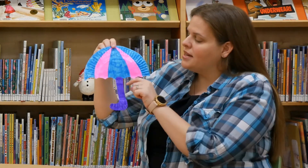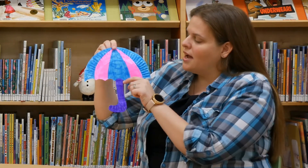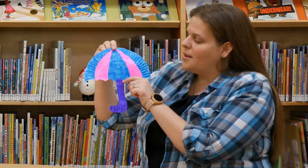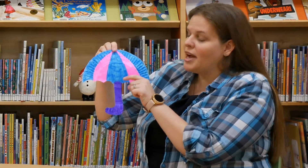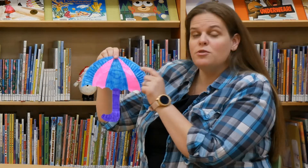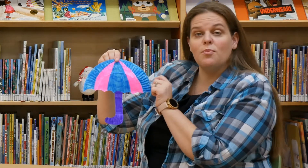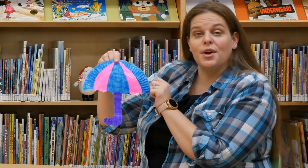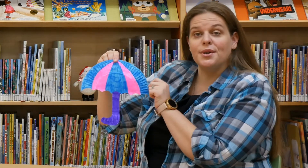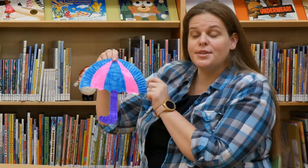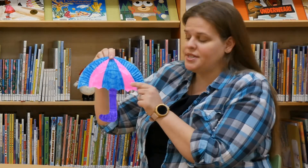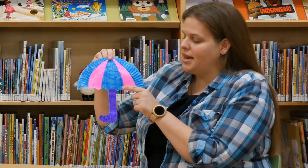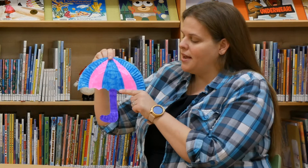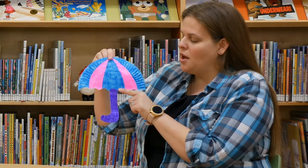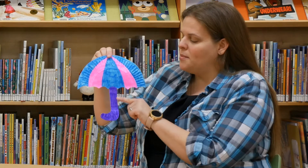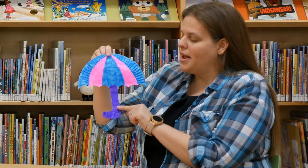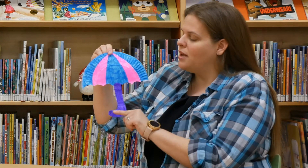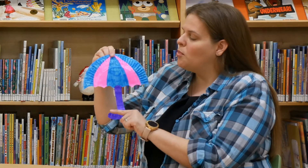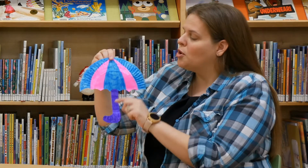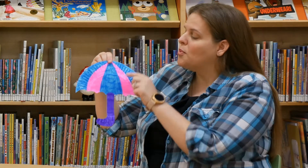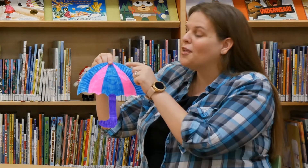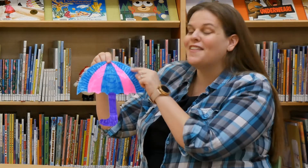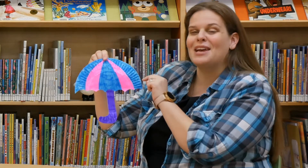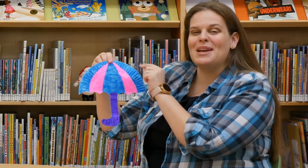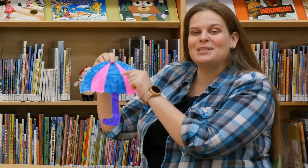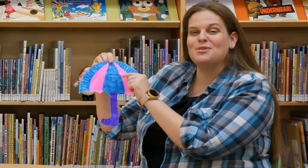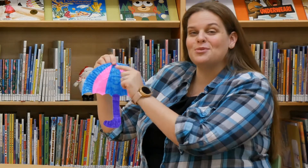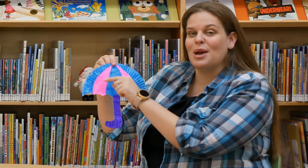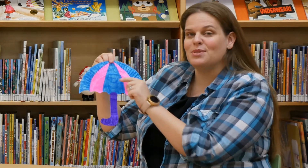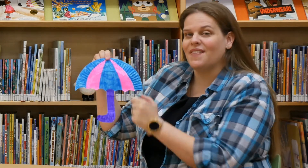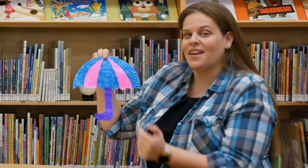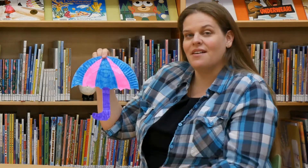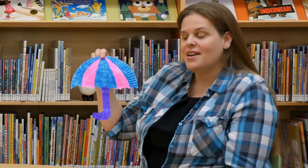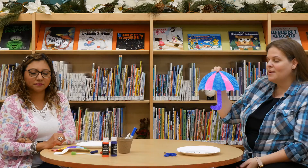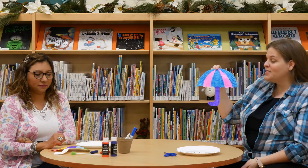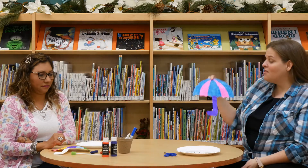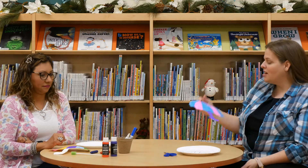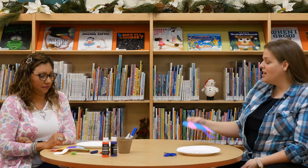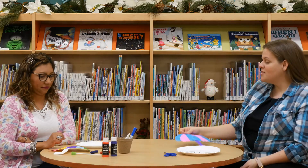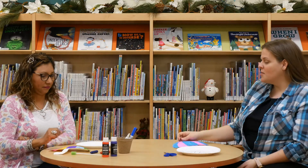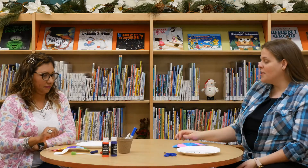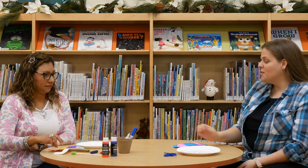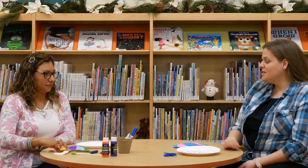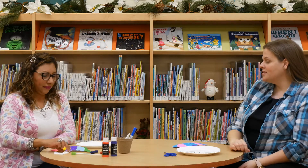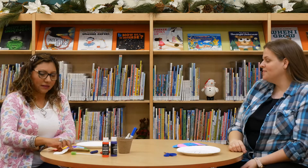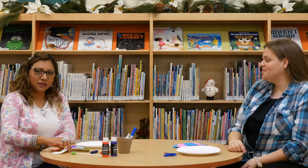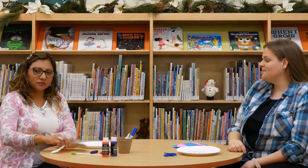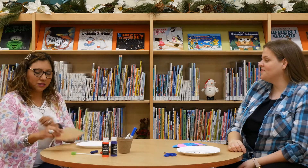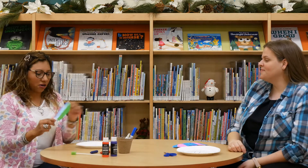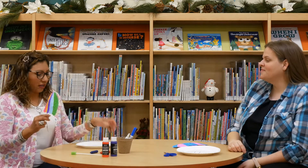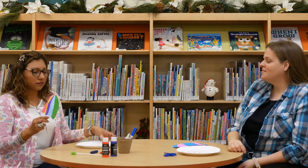I used markers, and I colored my handle purple, and then I made some stripes on there. Miss Silvana, can you tell me about yours? Yes, Miss Carly. I used